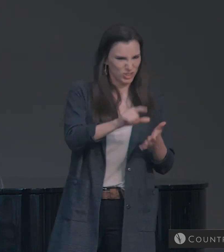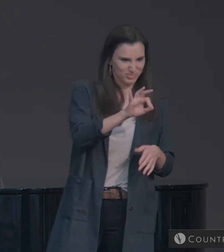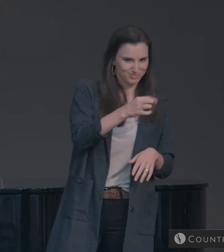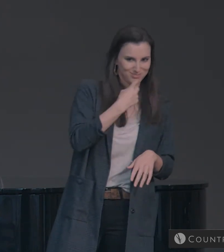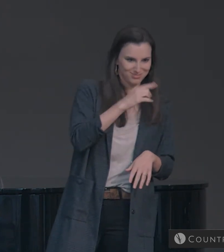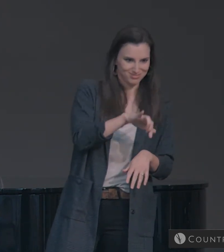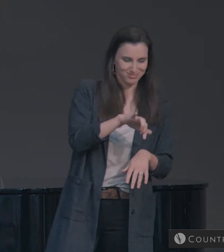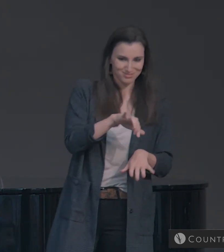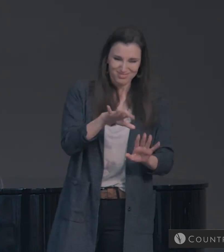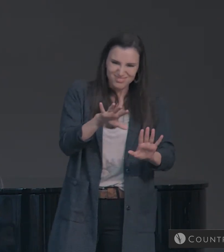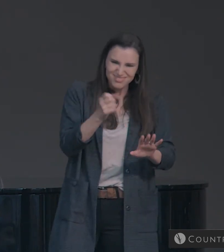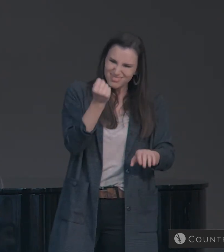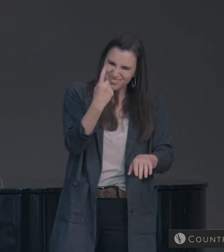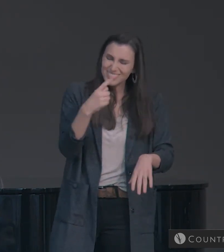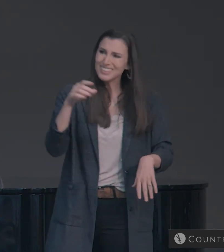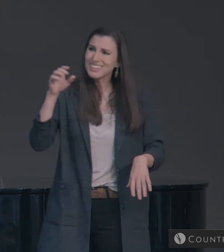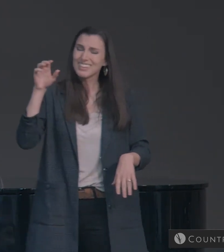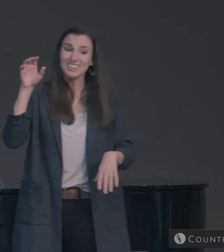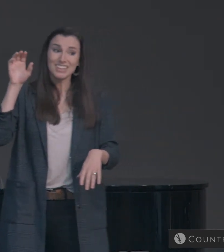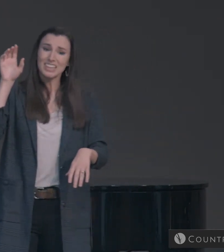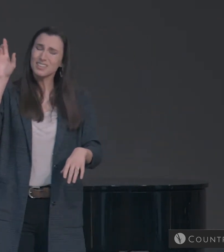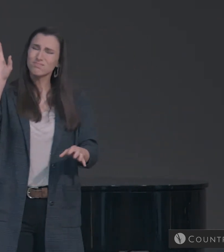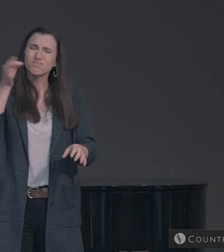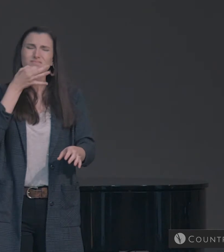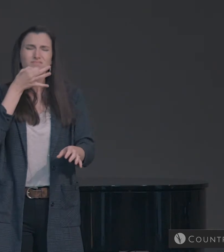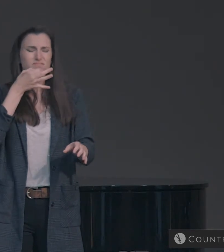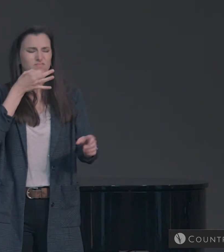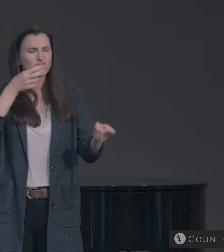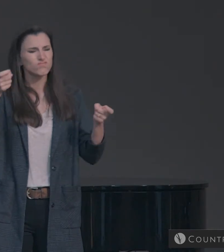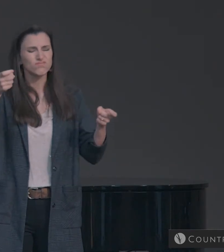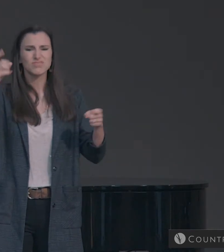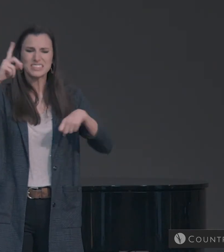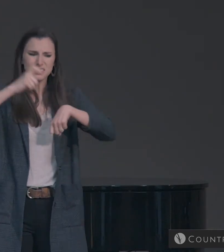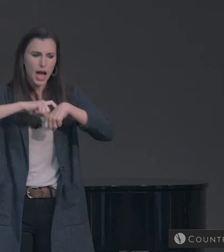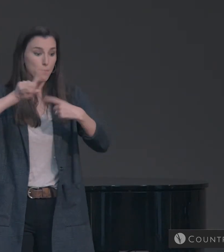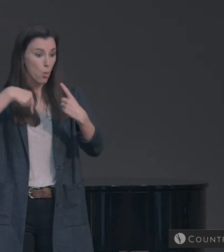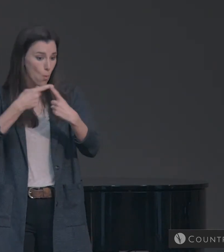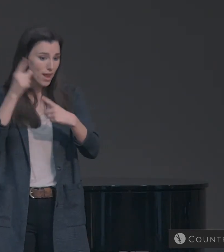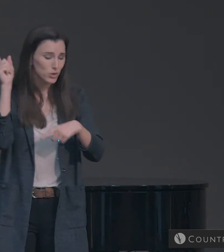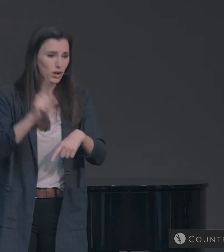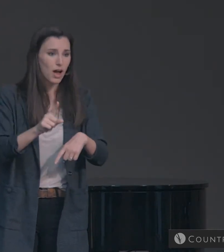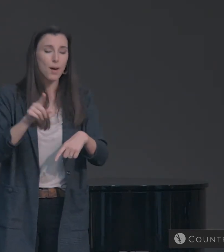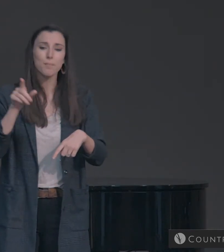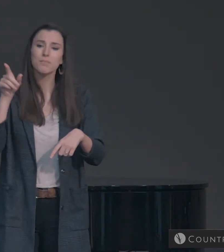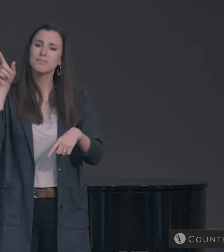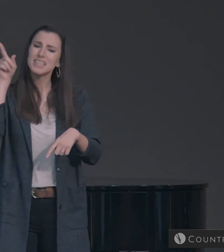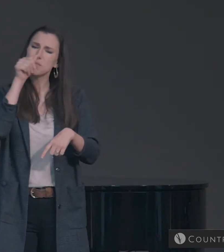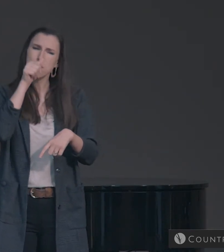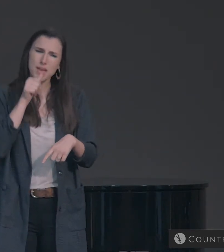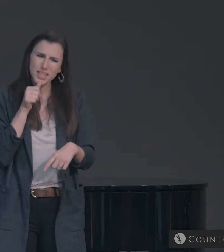understand that God's purpose in his choice of timing is patient.